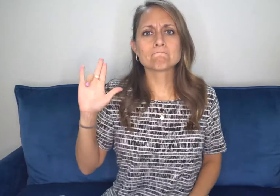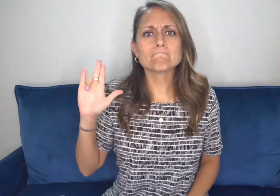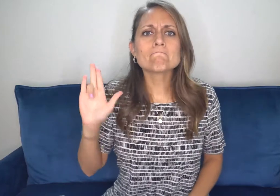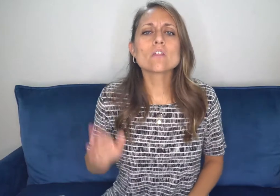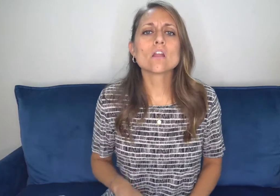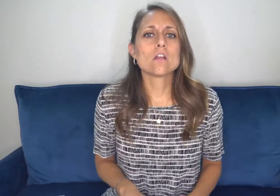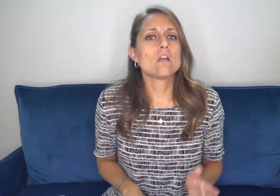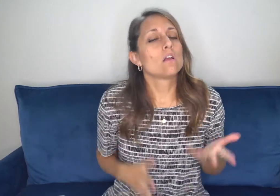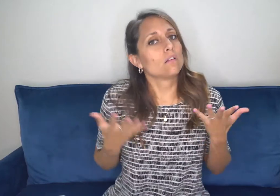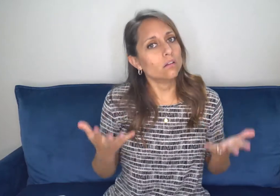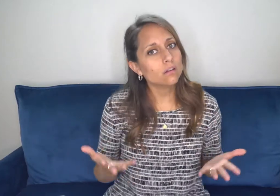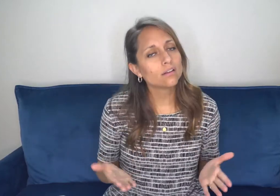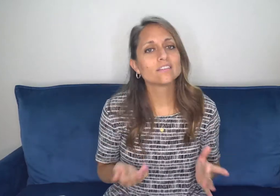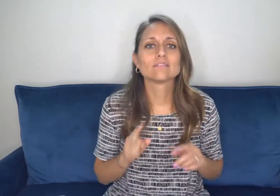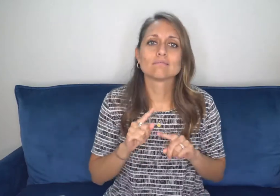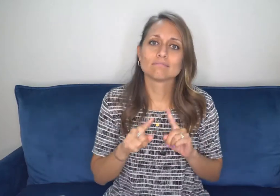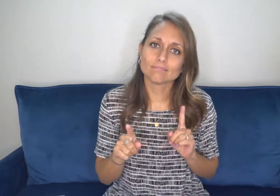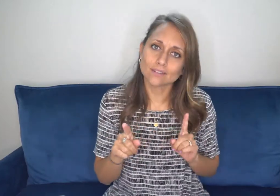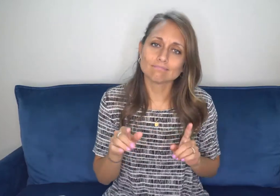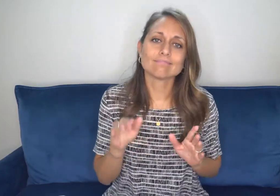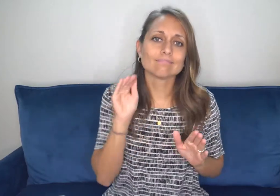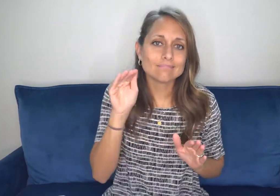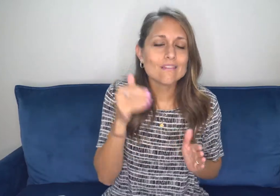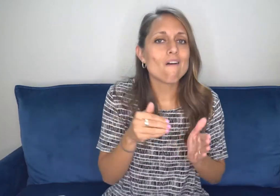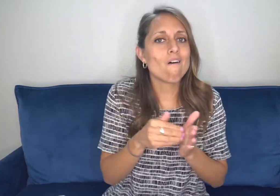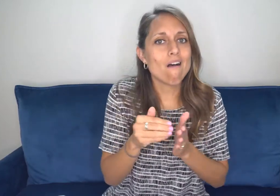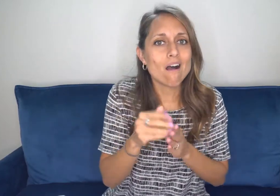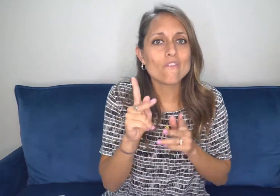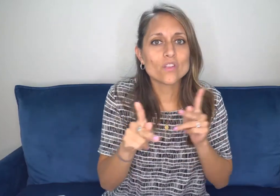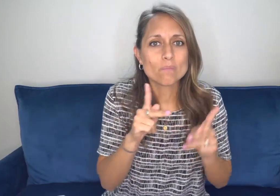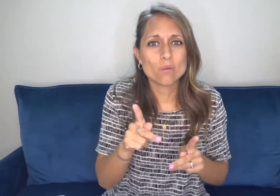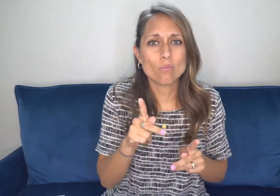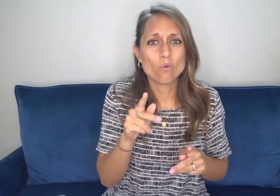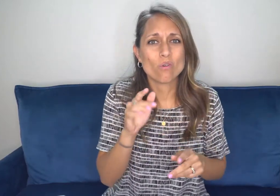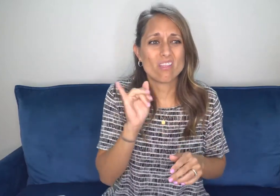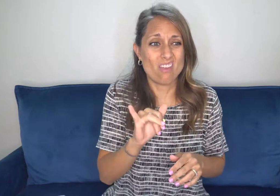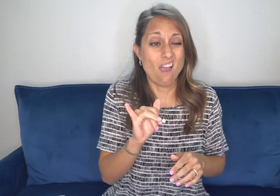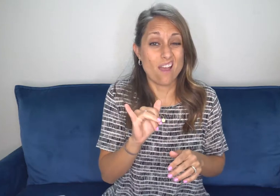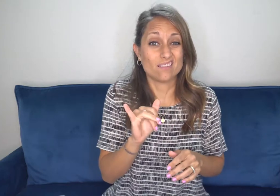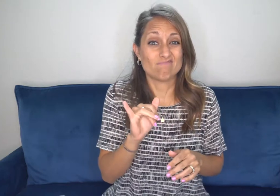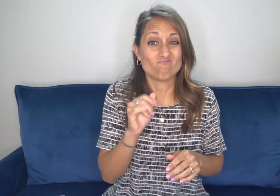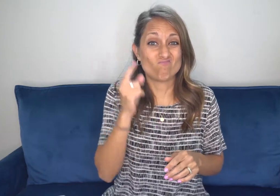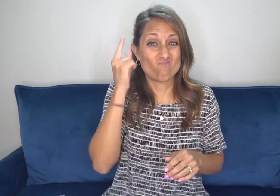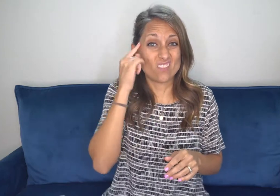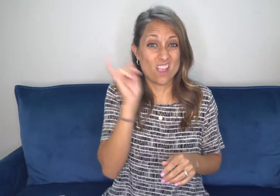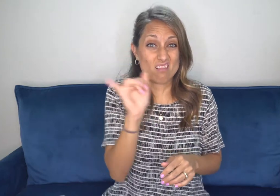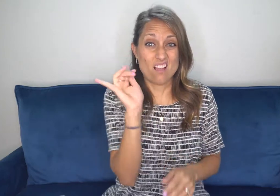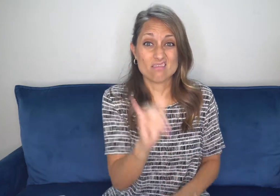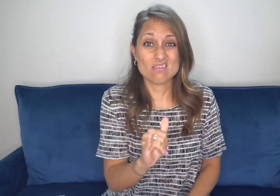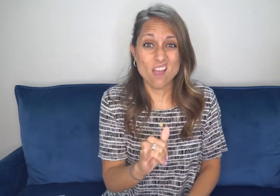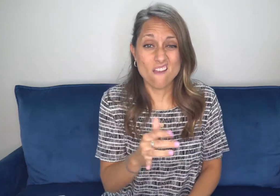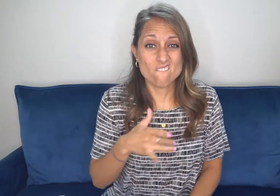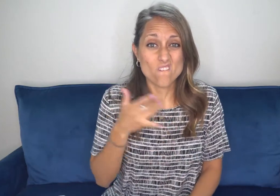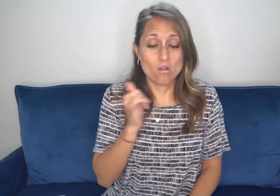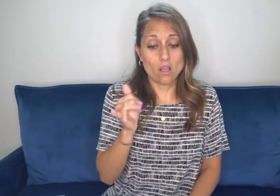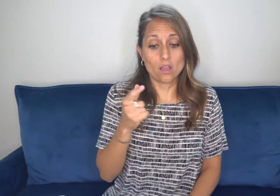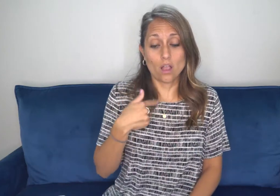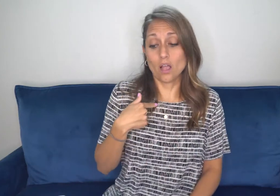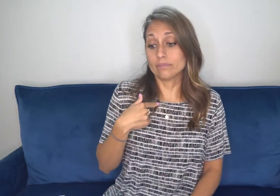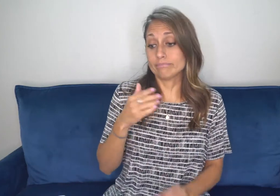enough and doing things right. But oftentimes the people who think